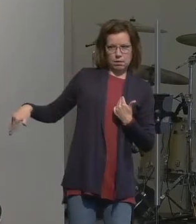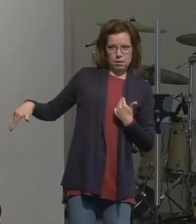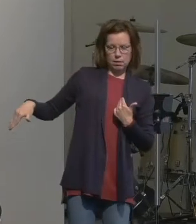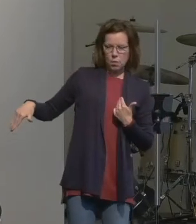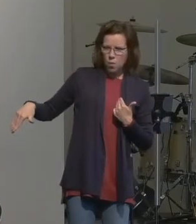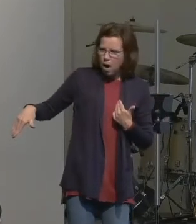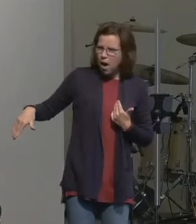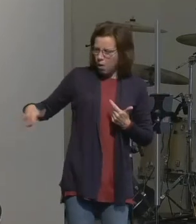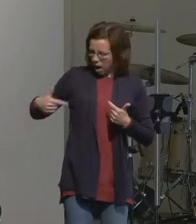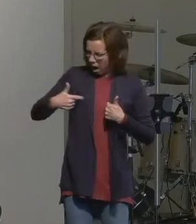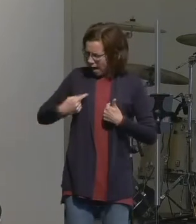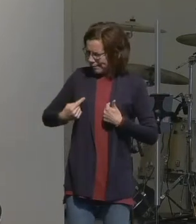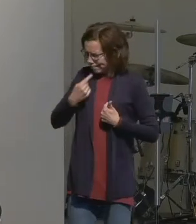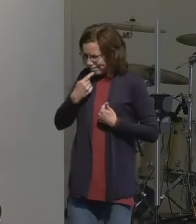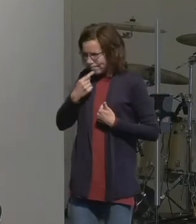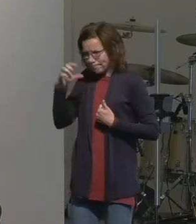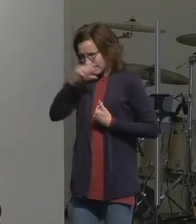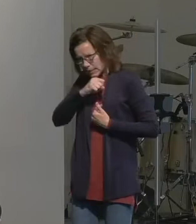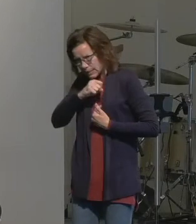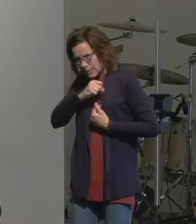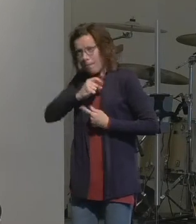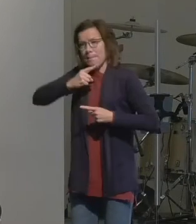through us for someone else